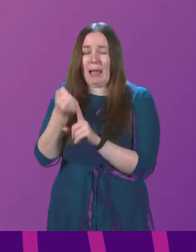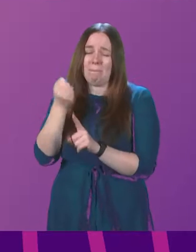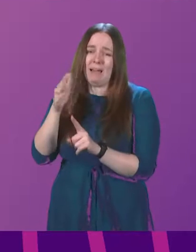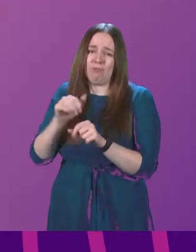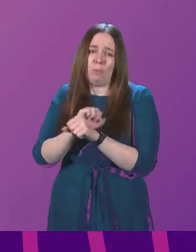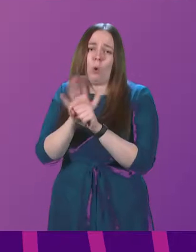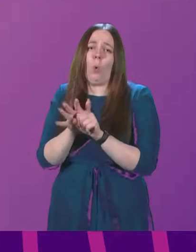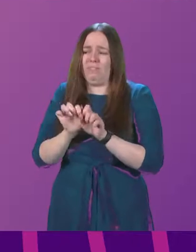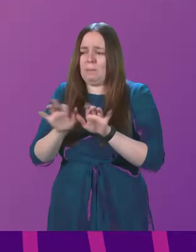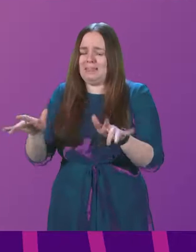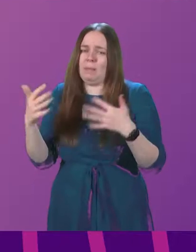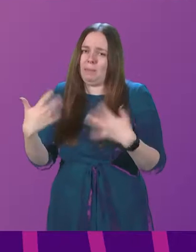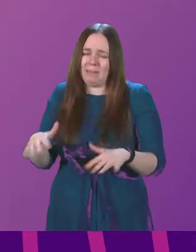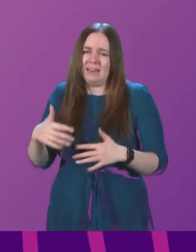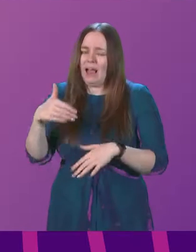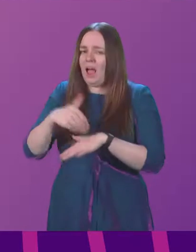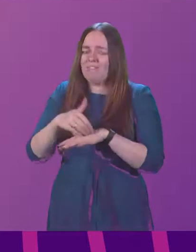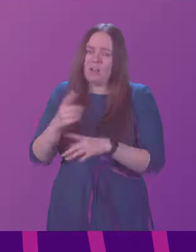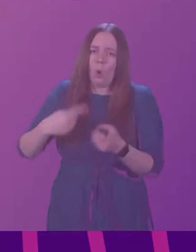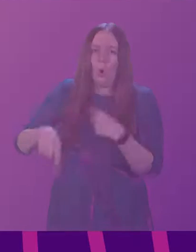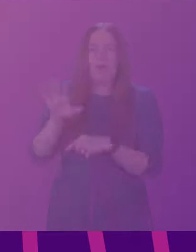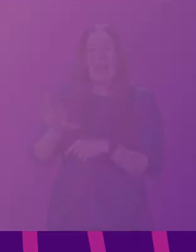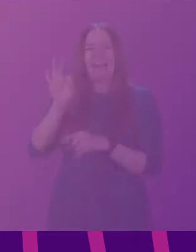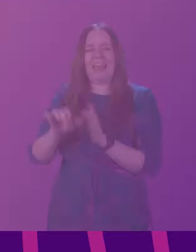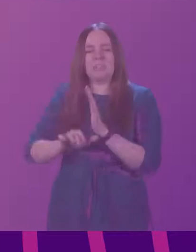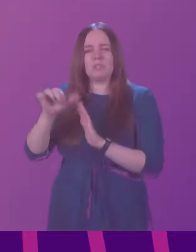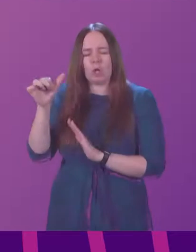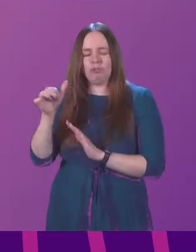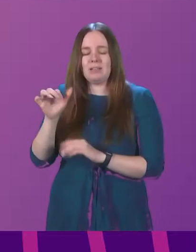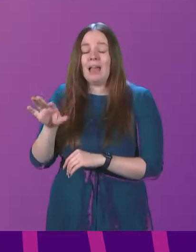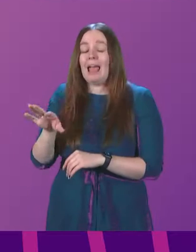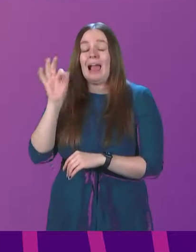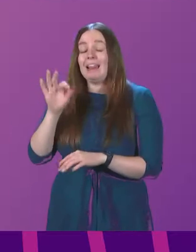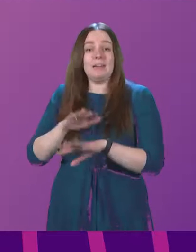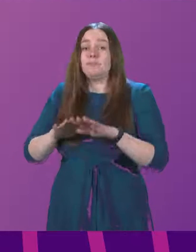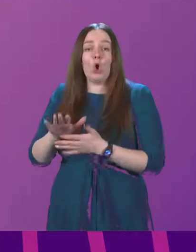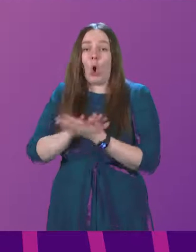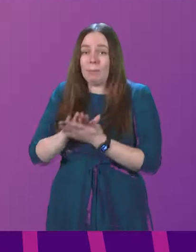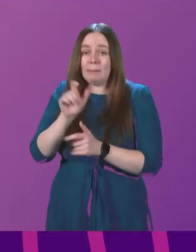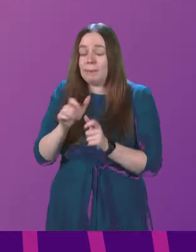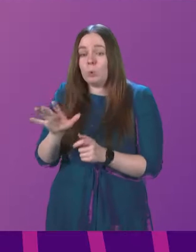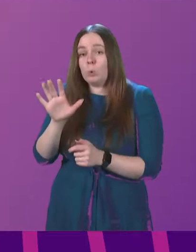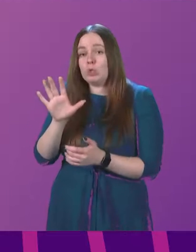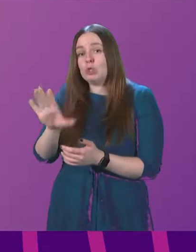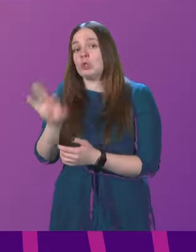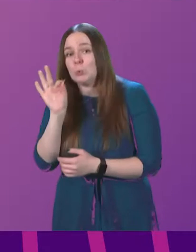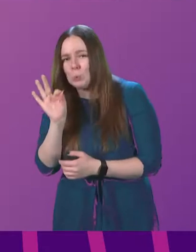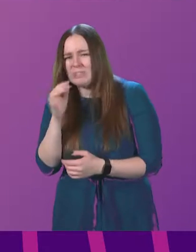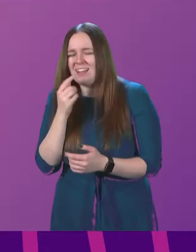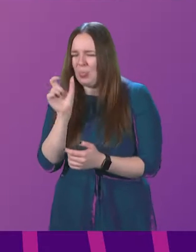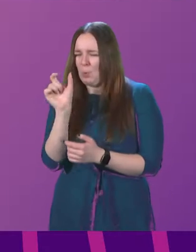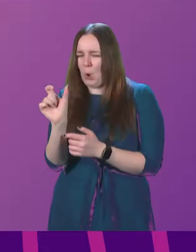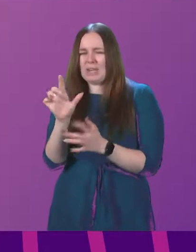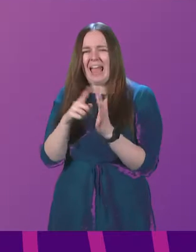pandemic has had on all elective surgeries. The elective surgeries aren't those surgeries that people choose to have. The name is slightly